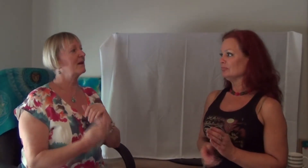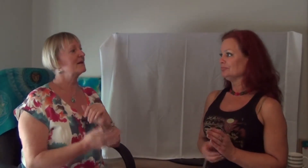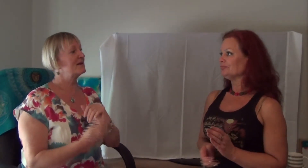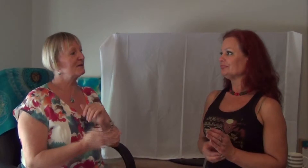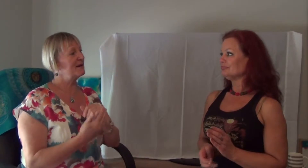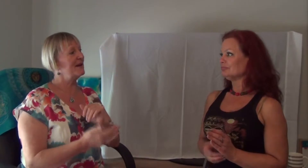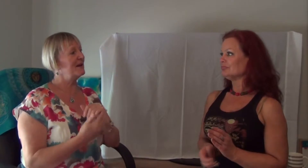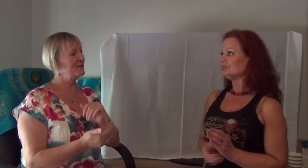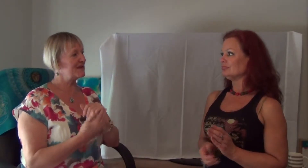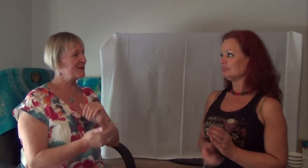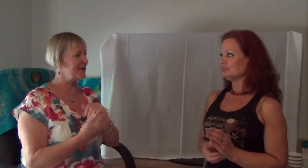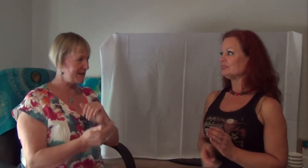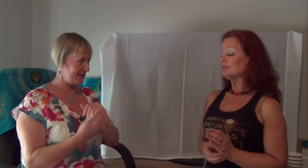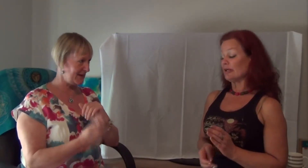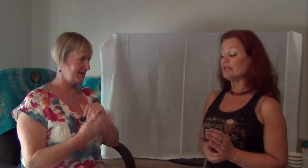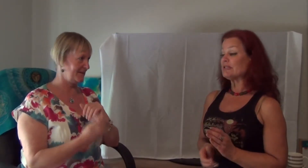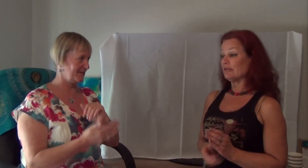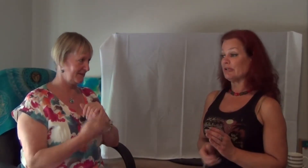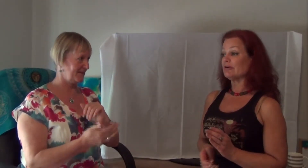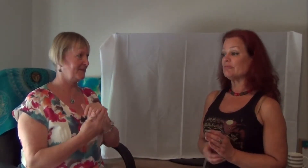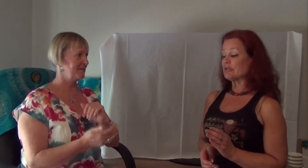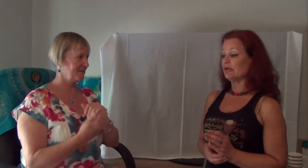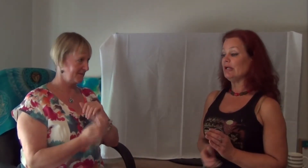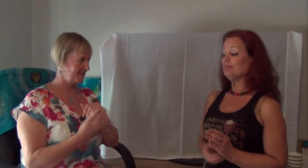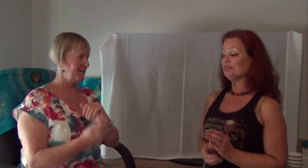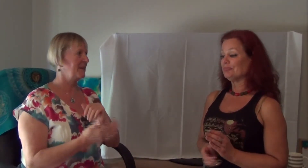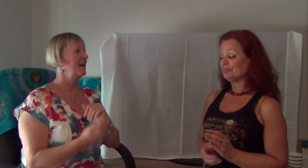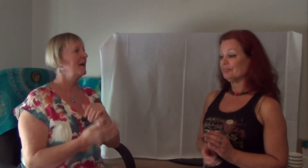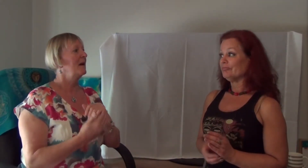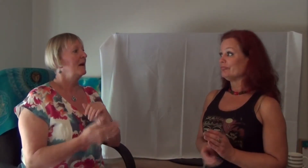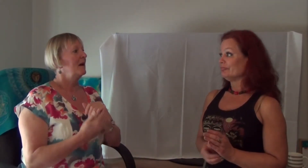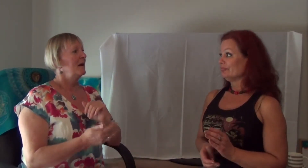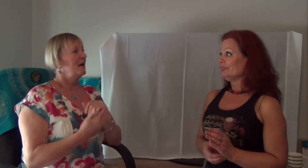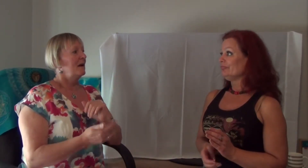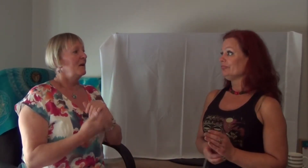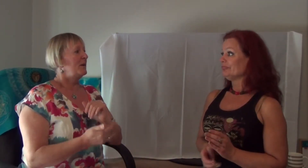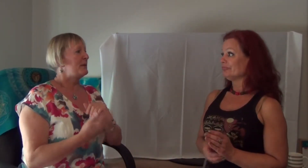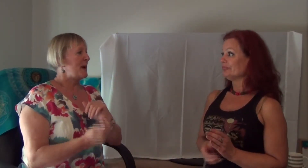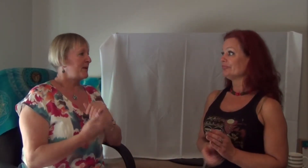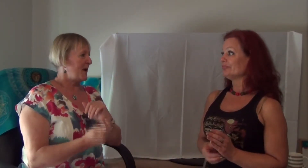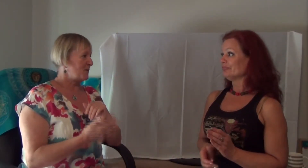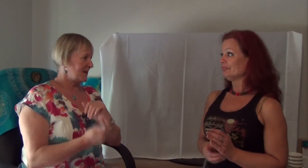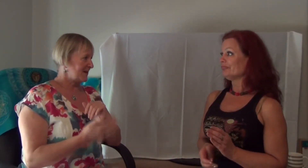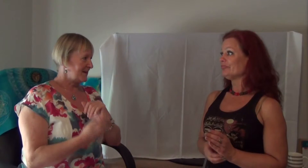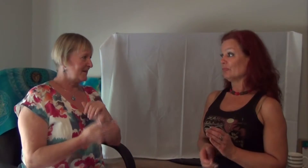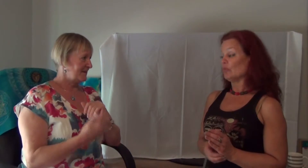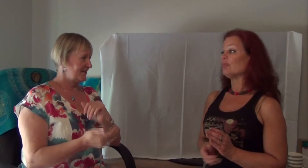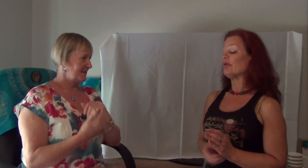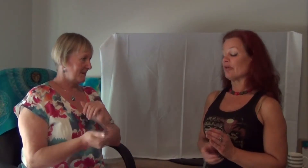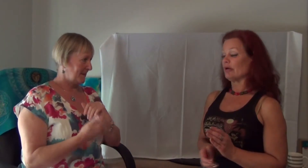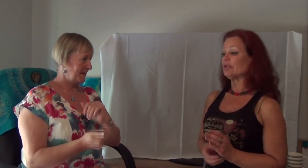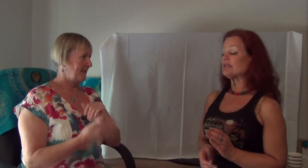I can still hear him scream. I can still hear him scream. We were both helpless. We were both helpless.